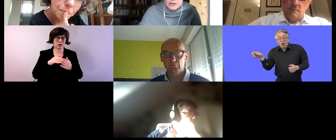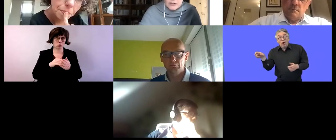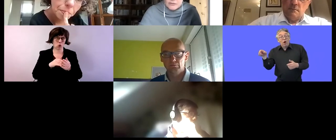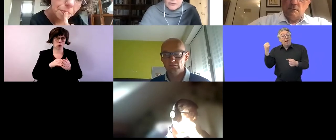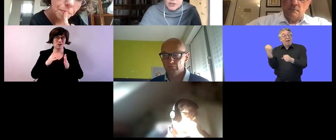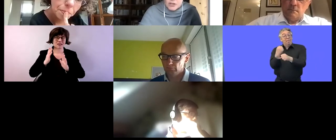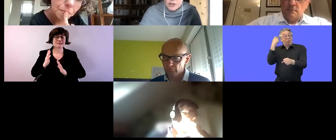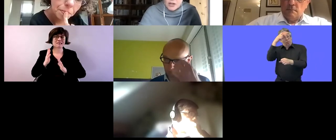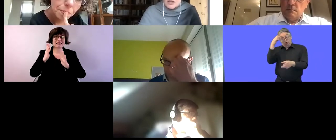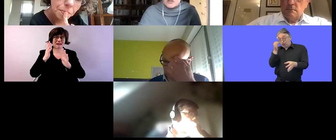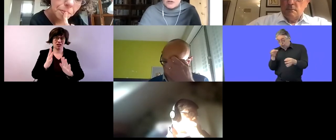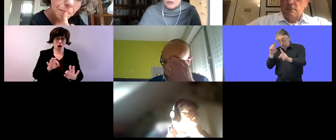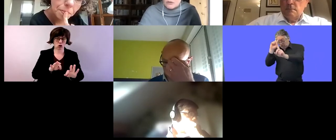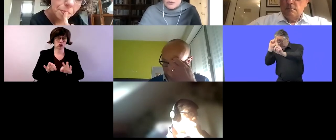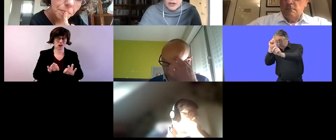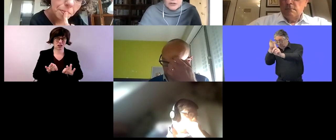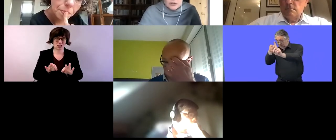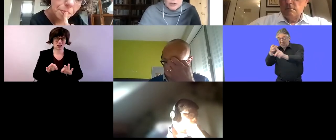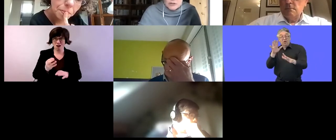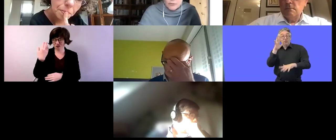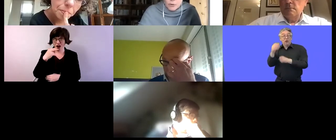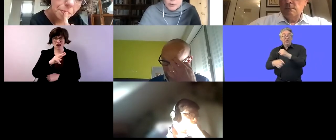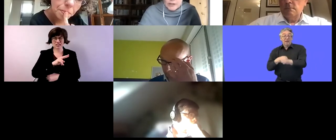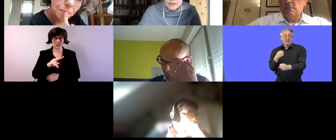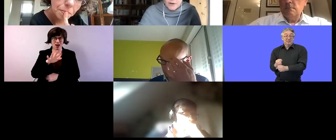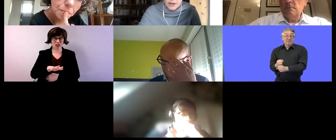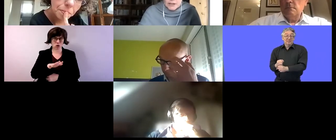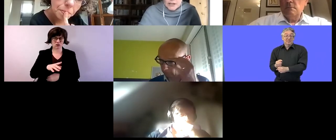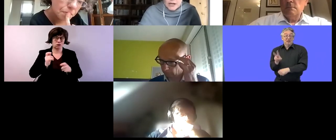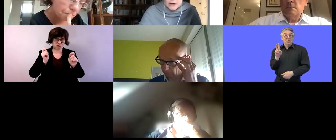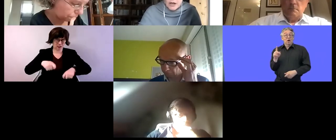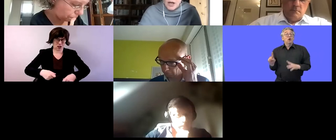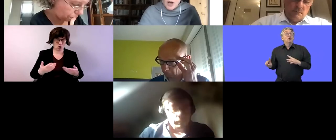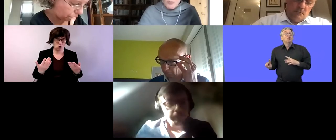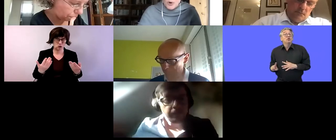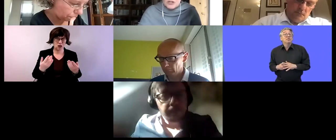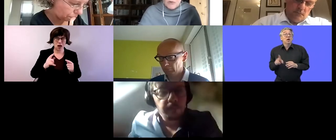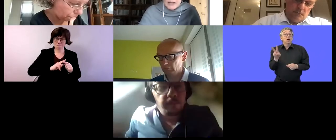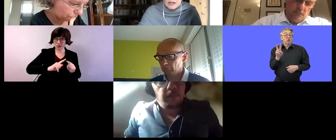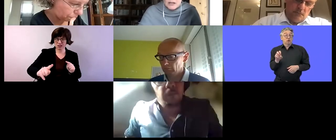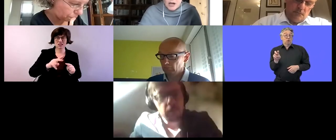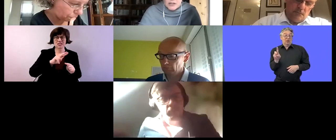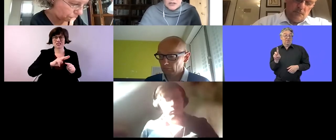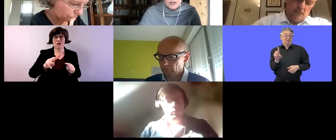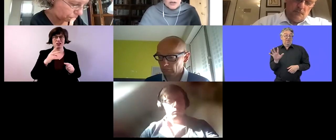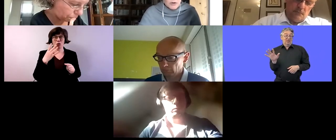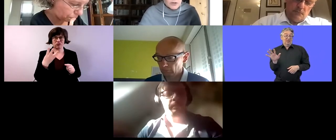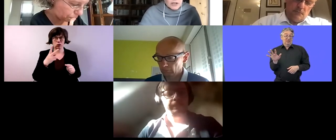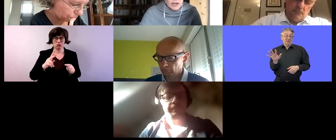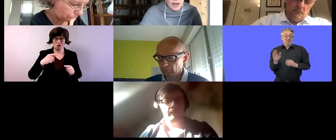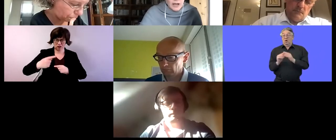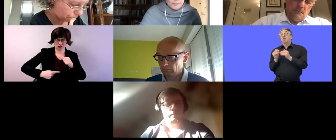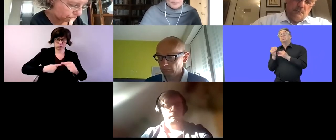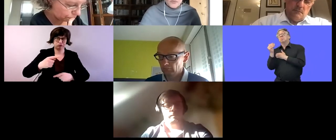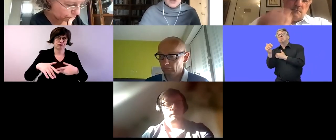2015 so 2024 will be its final year but it recognized some of